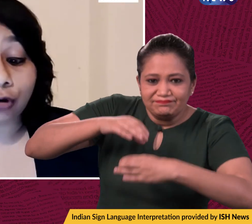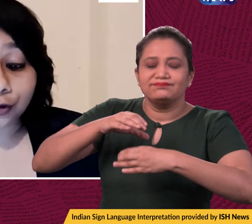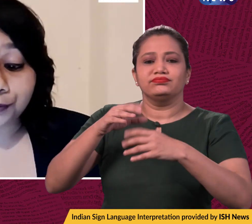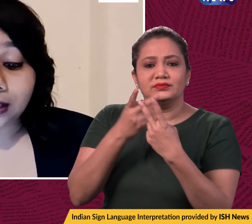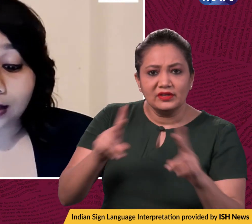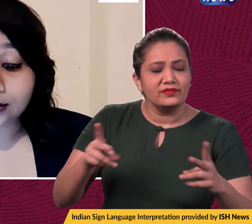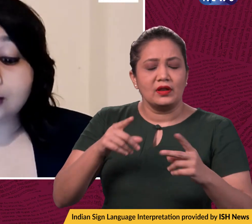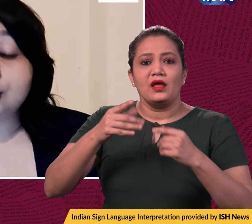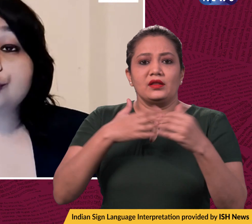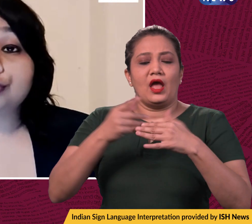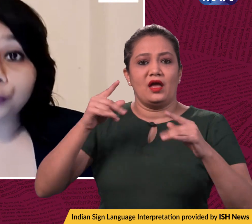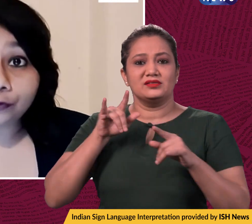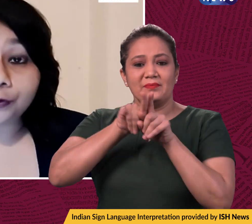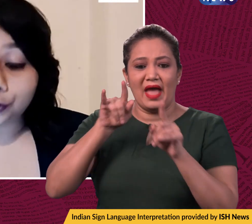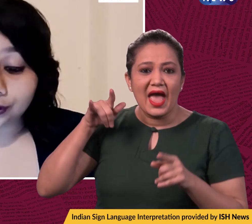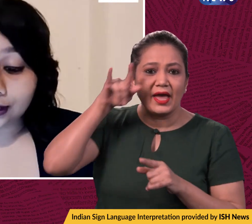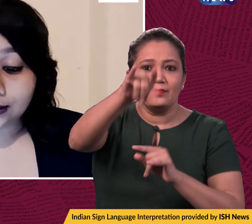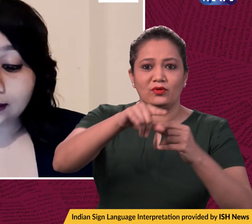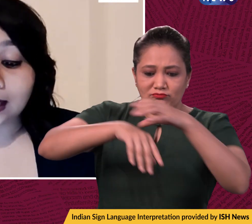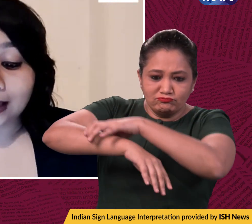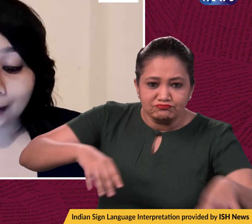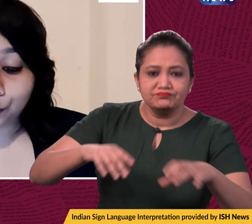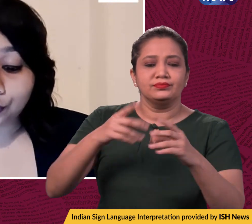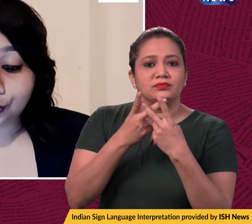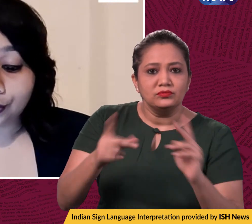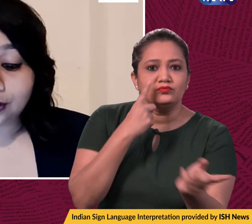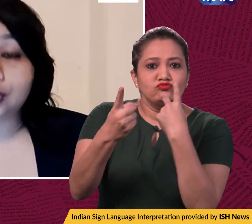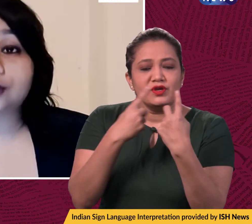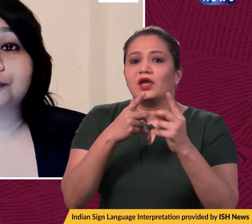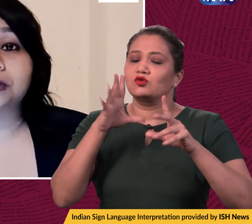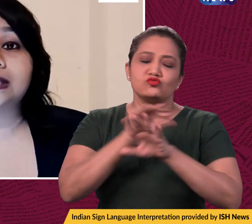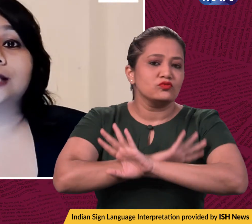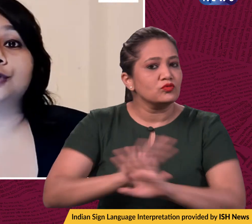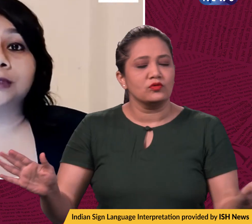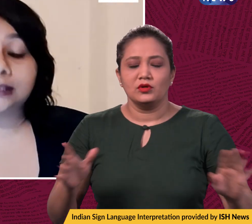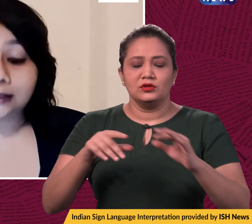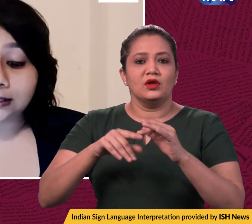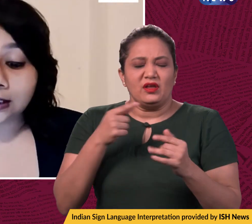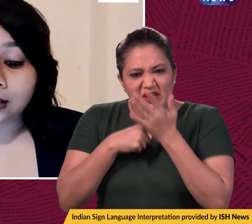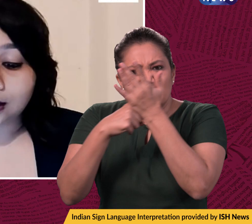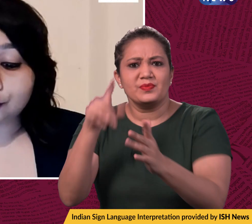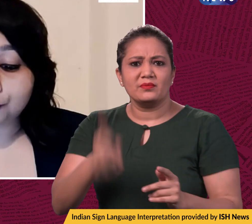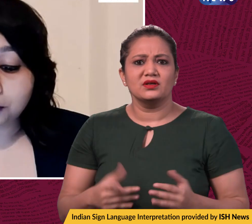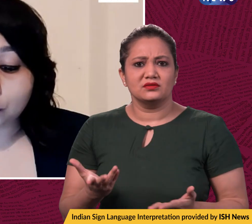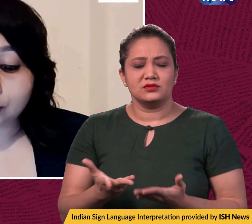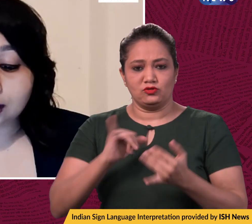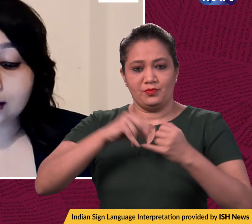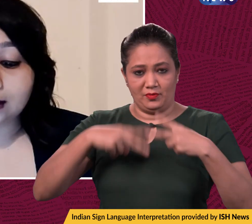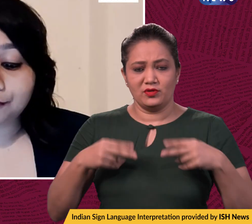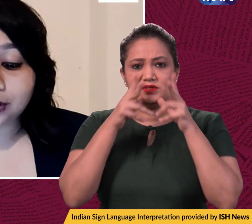not be asked to remove the prosthetics at airport security checks to maintain human dignity. Now, Supreme Court said that lifting